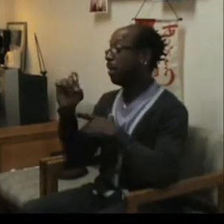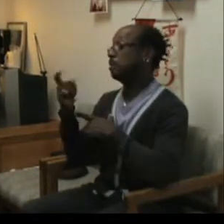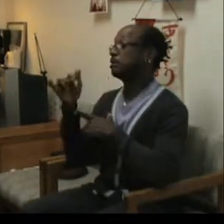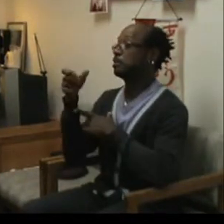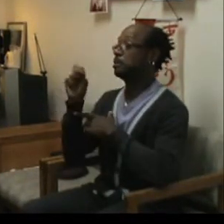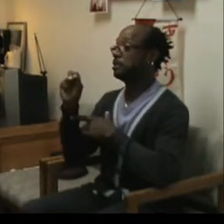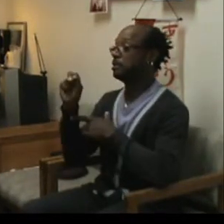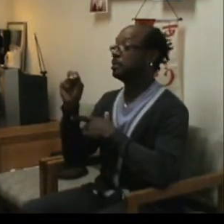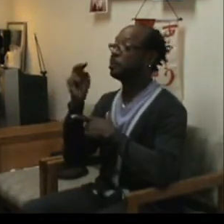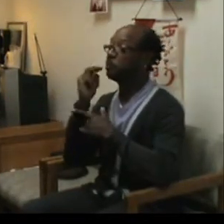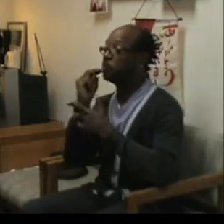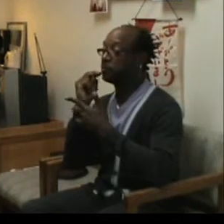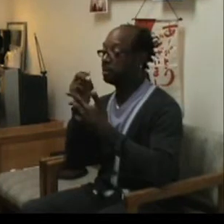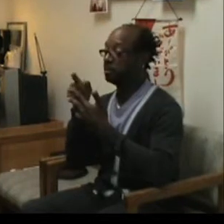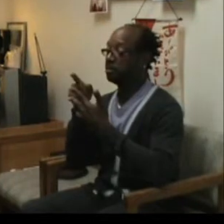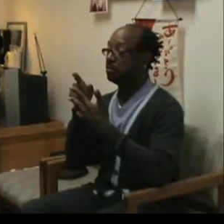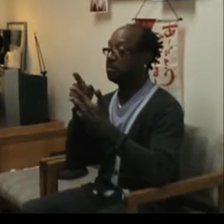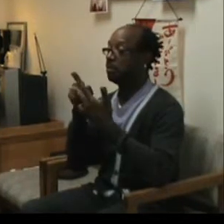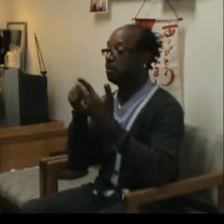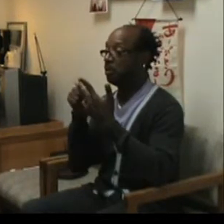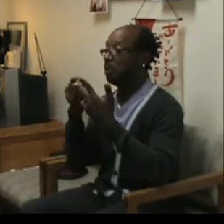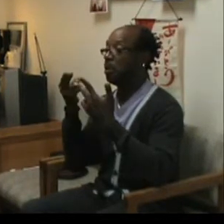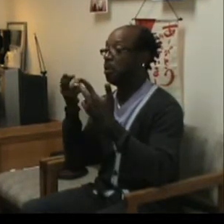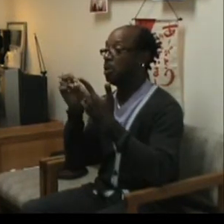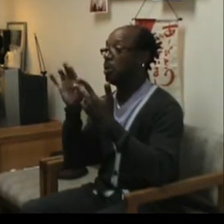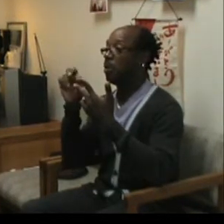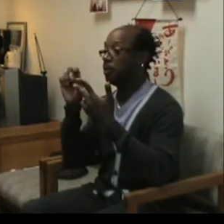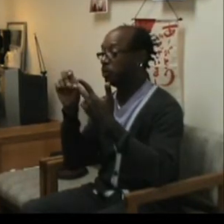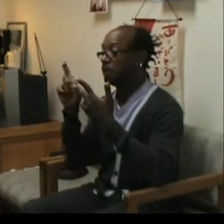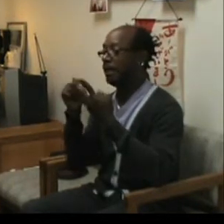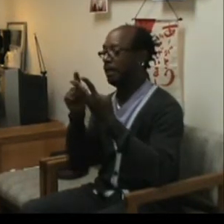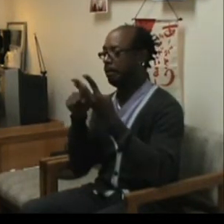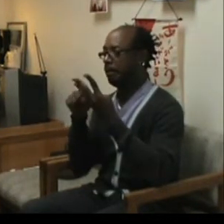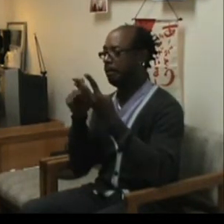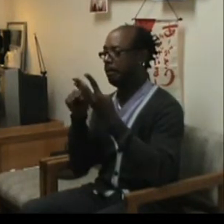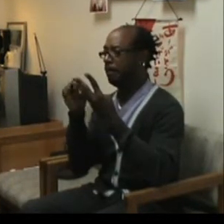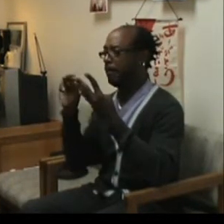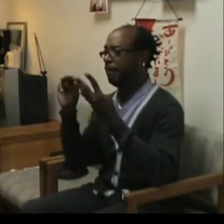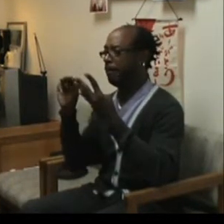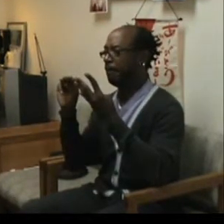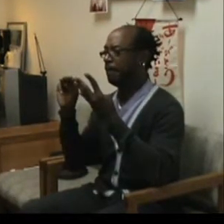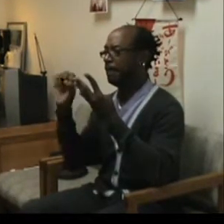the nutrients and the hormones and messages become disrupted.